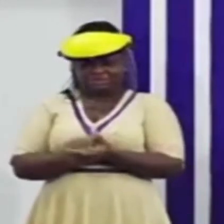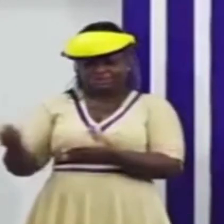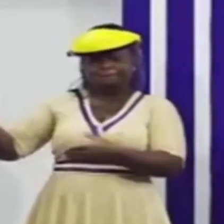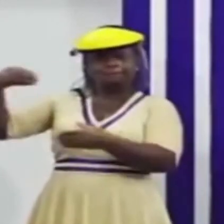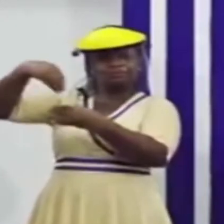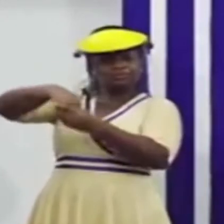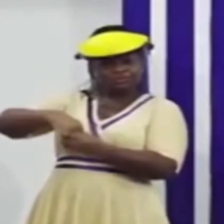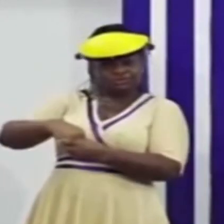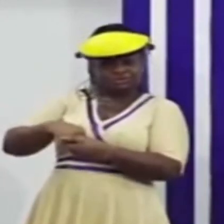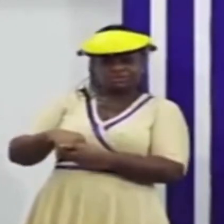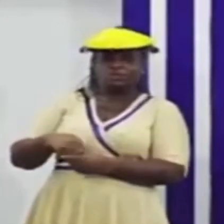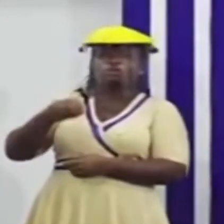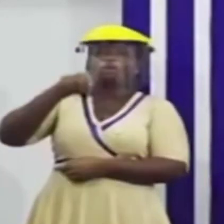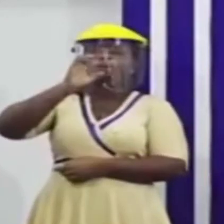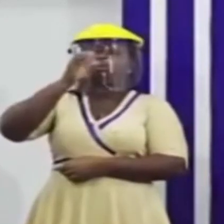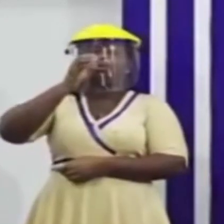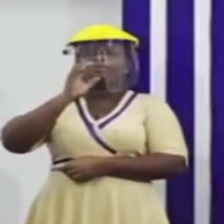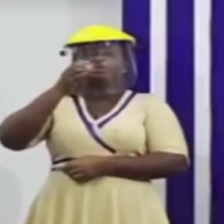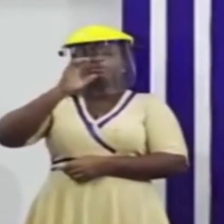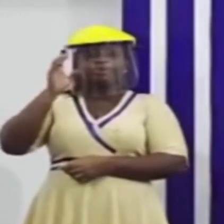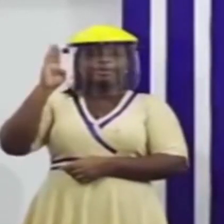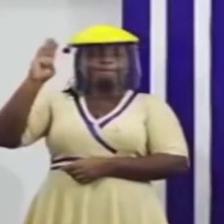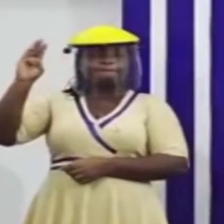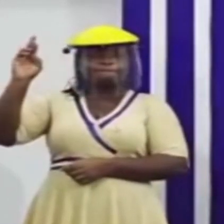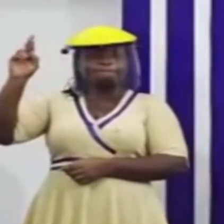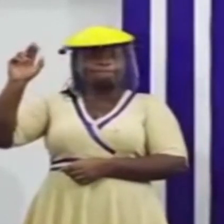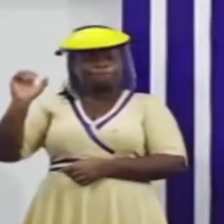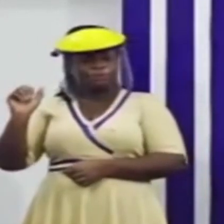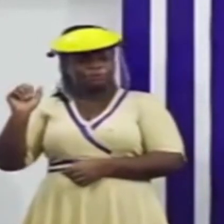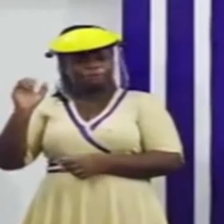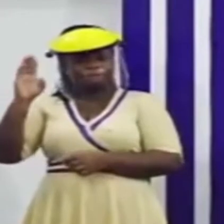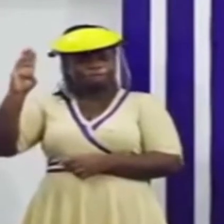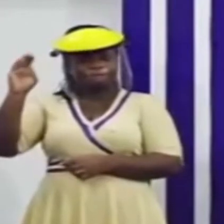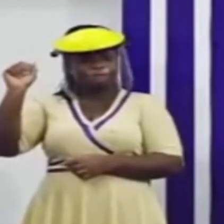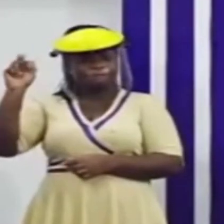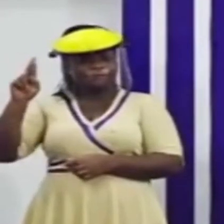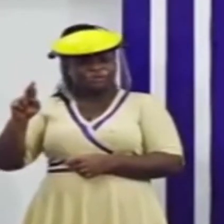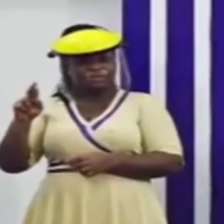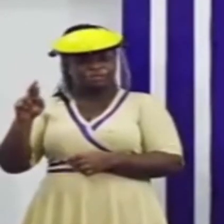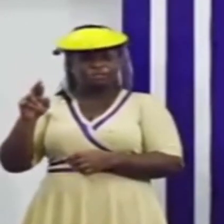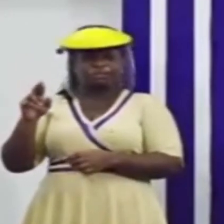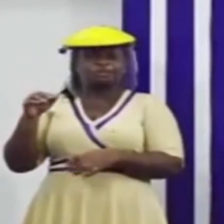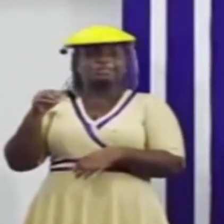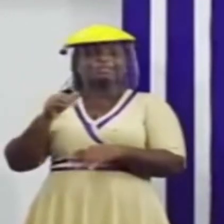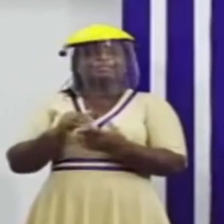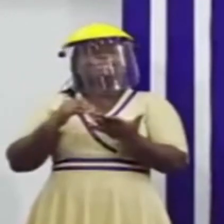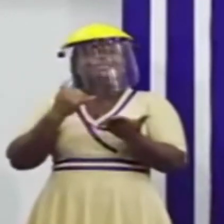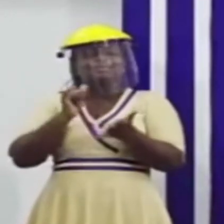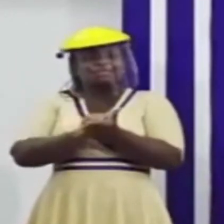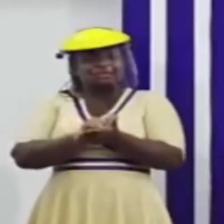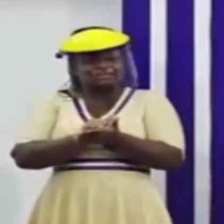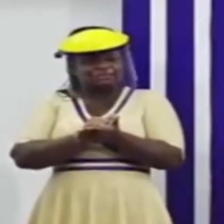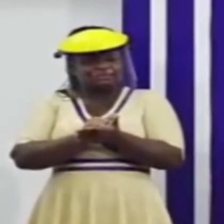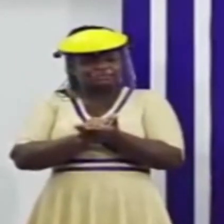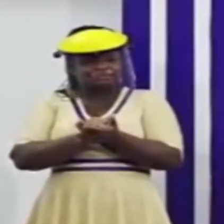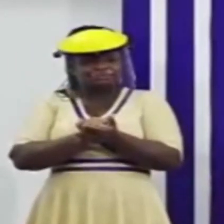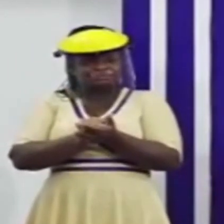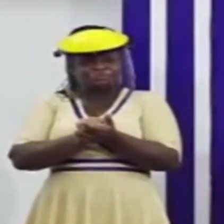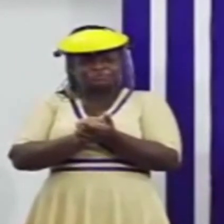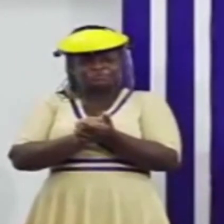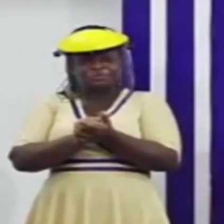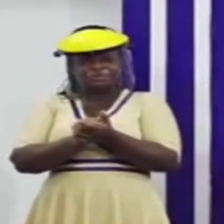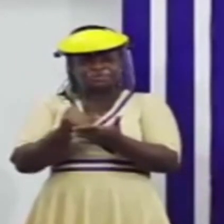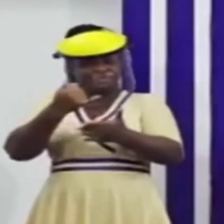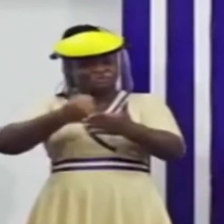of drinking bars in clause 4 under exemptions was inadvertent on the path of the drafts.